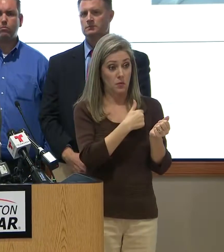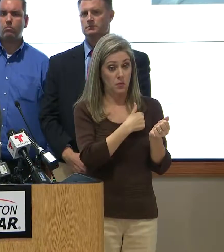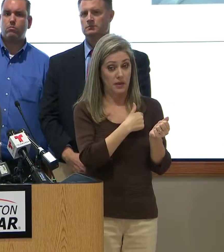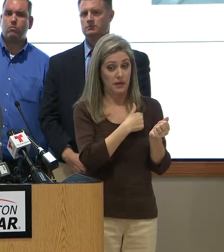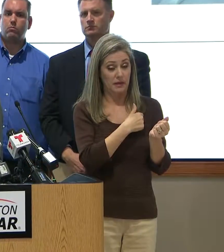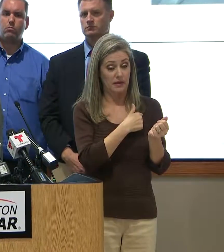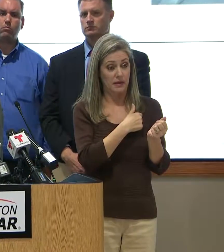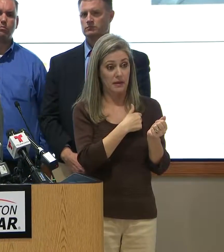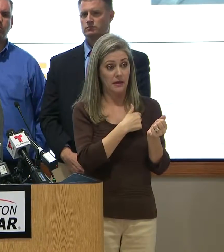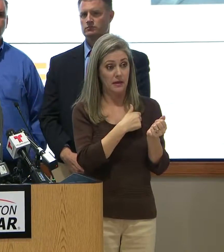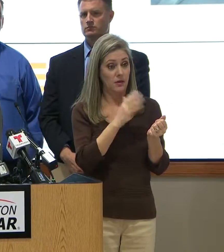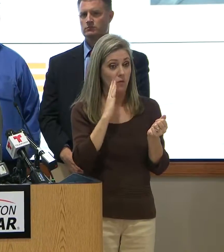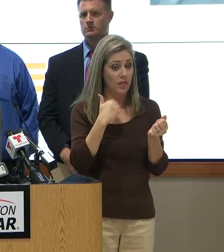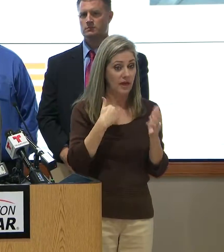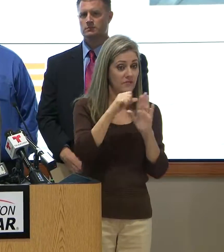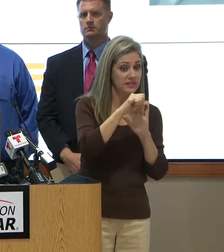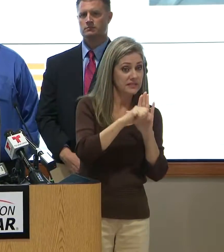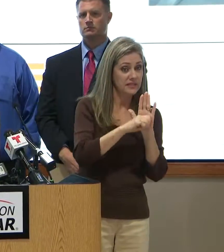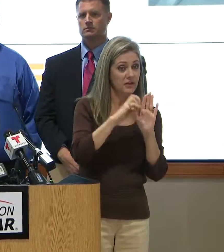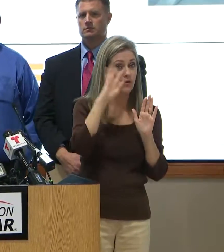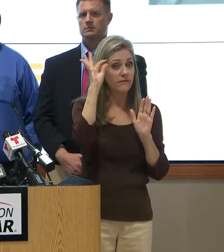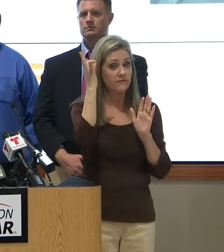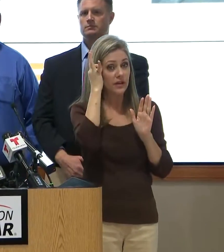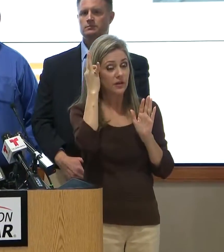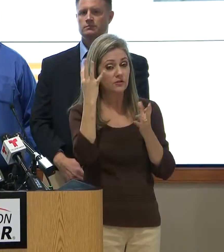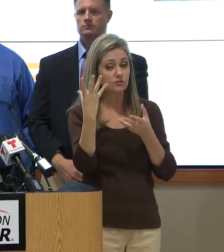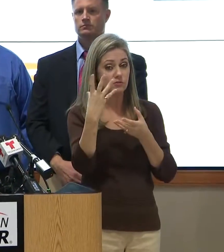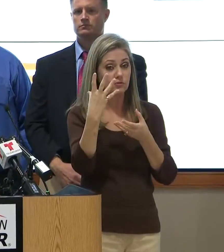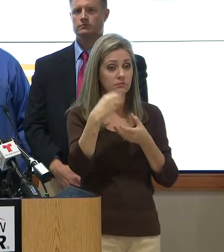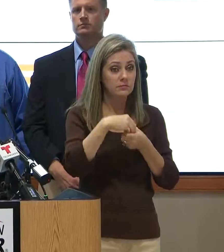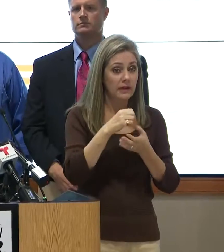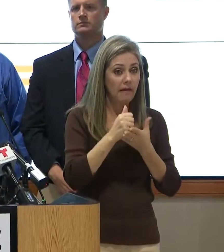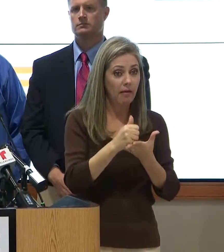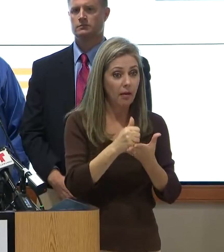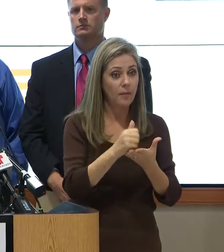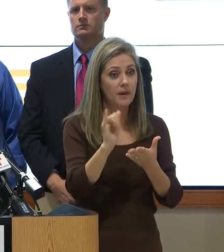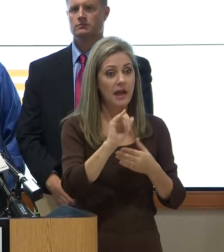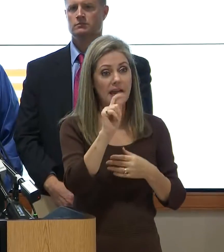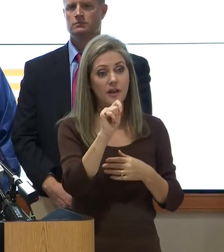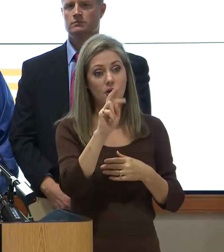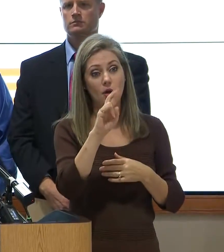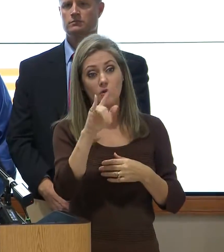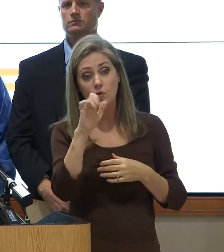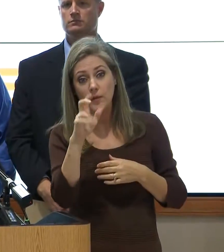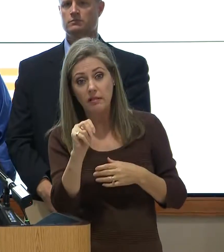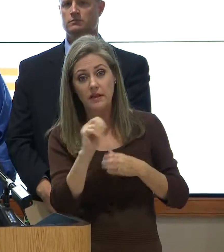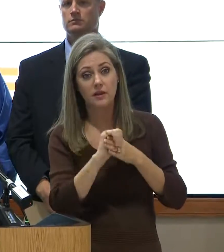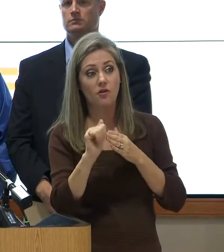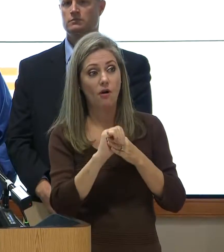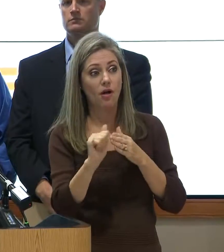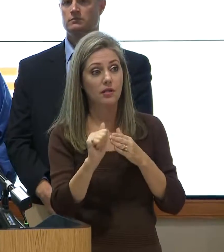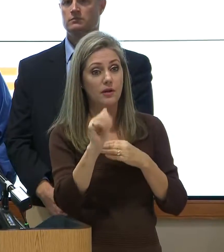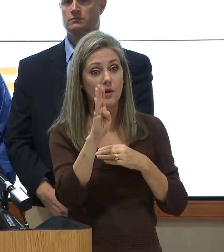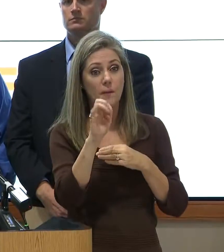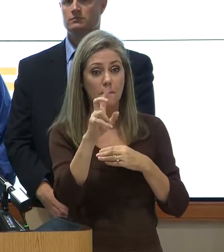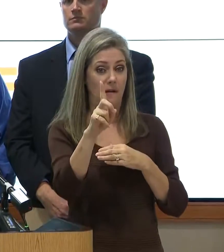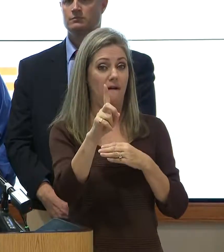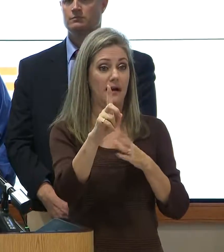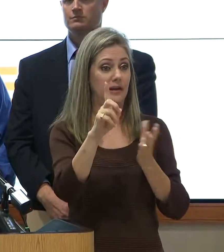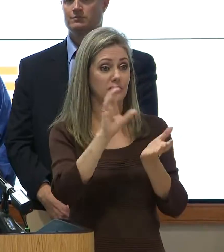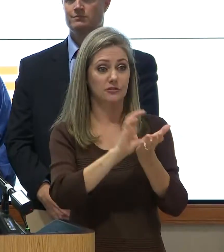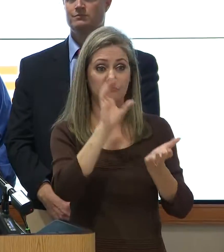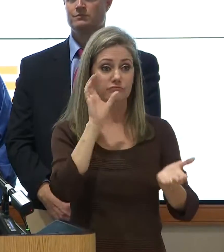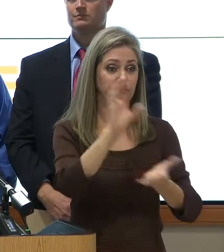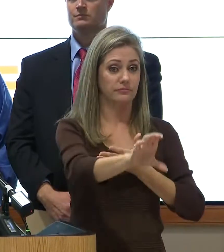state or the feds to come on board? I mean, is there going to be, like, trillion-dollar bond package at some point to the